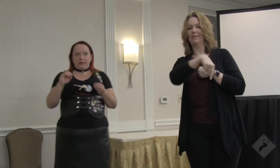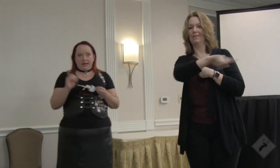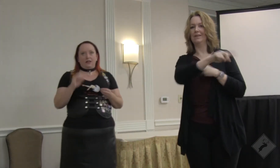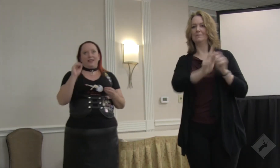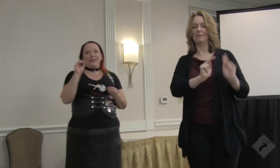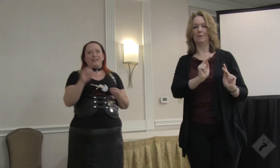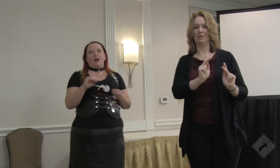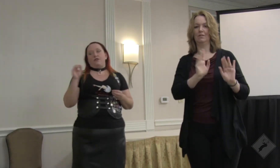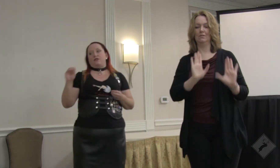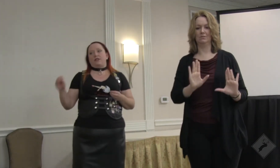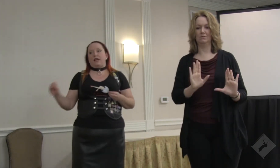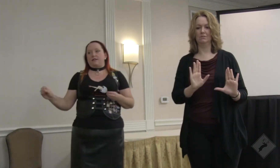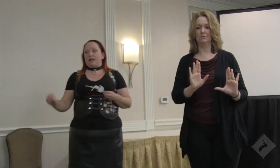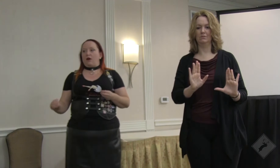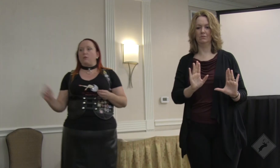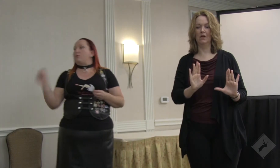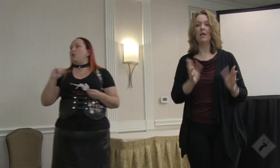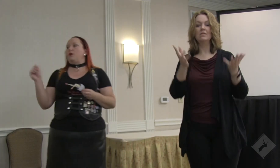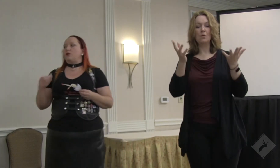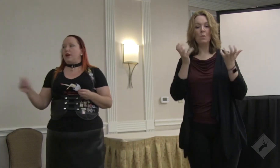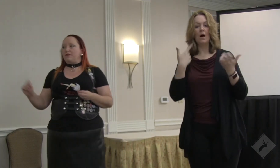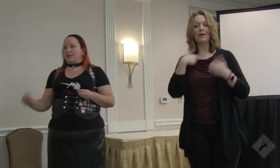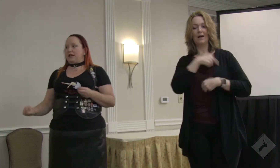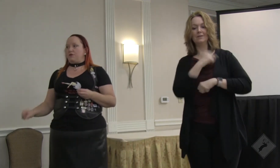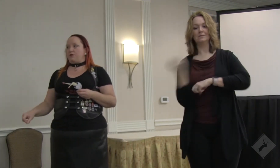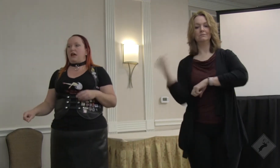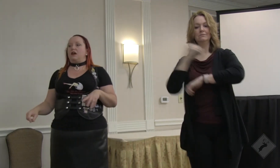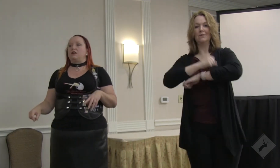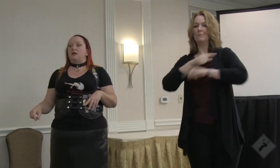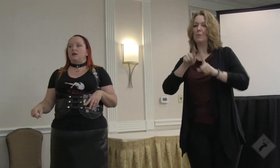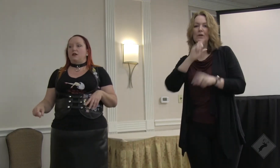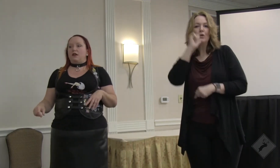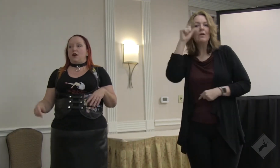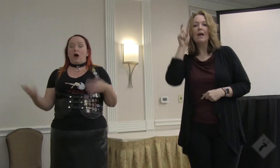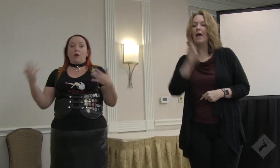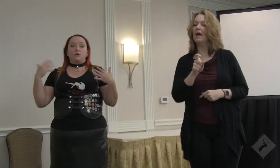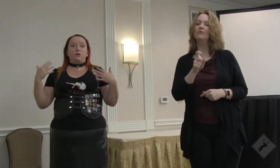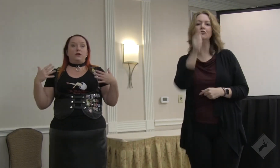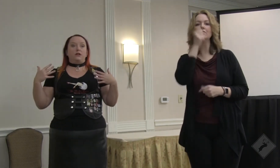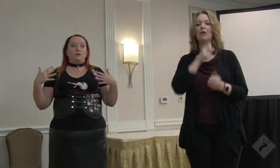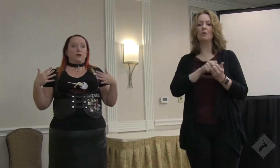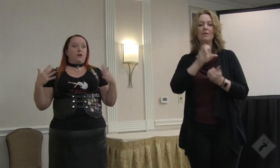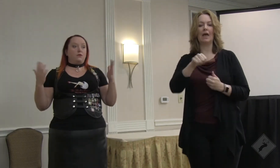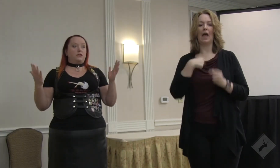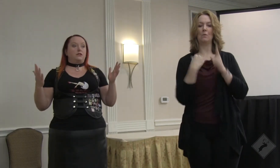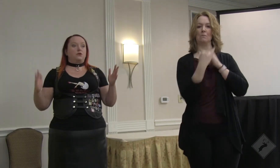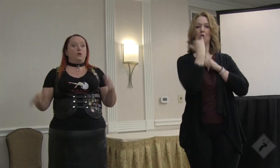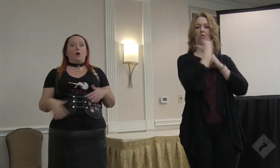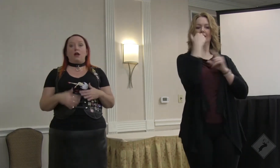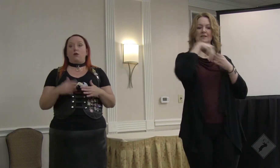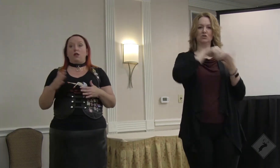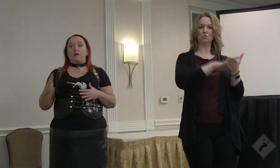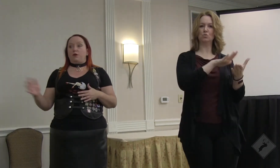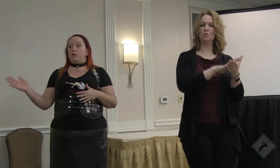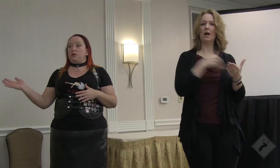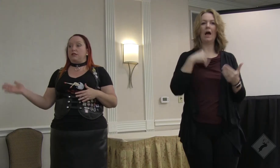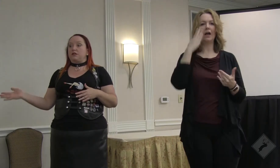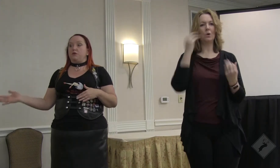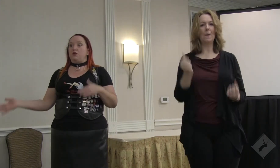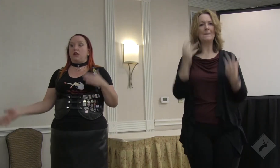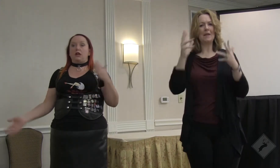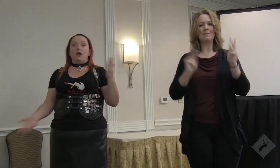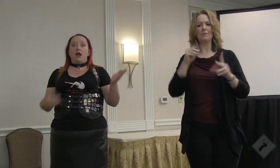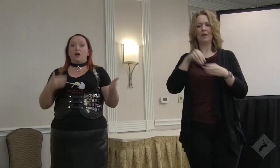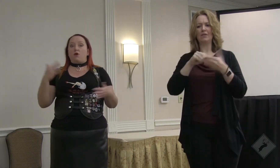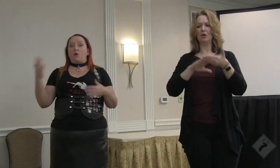The mentality is out there to take us down, but we don't have to stand for that. You know, I was bullied whenever I was in school. I know a lot of people in